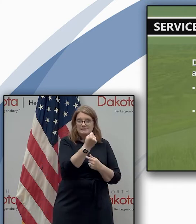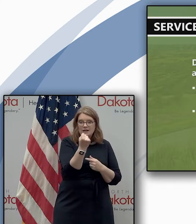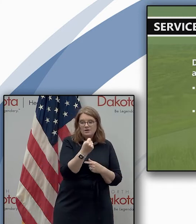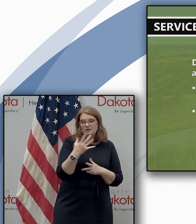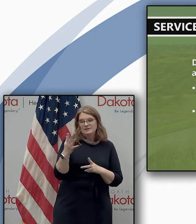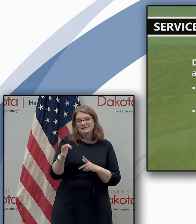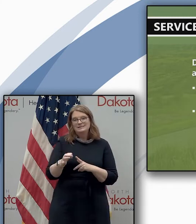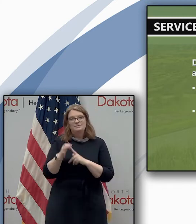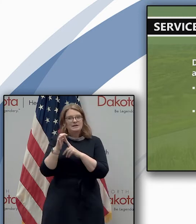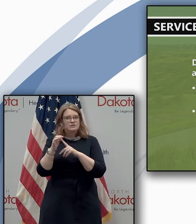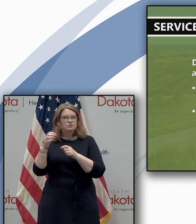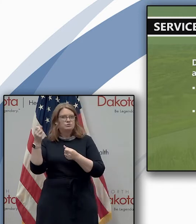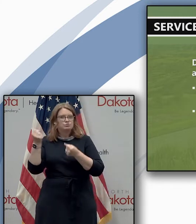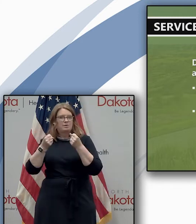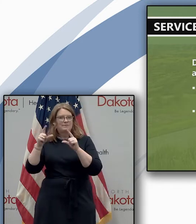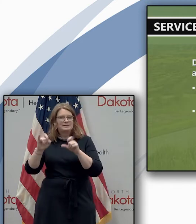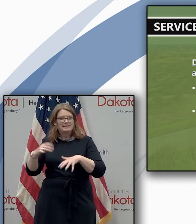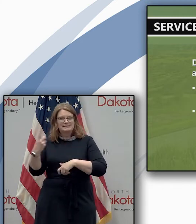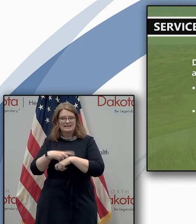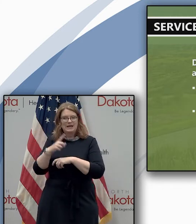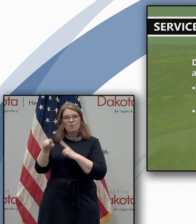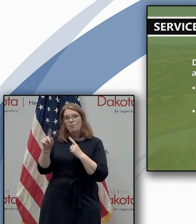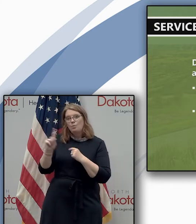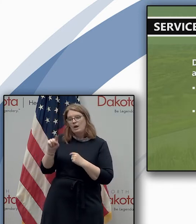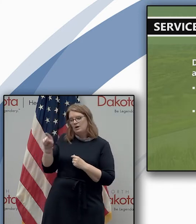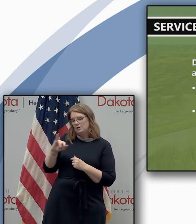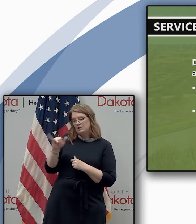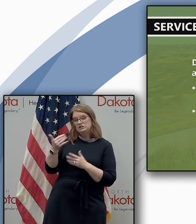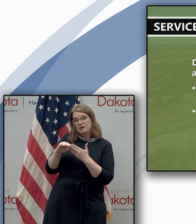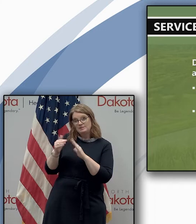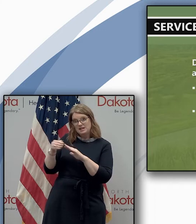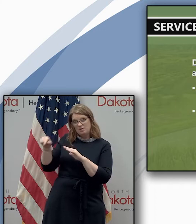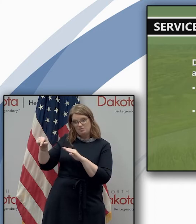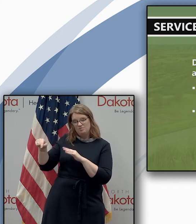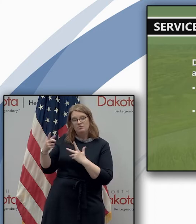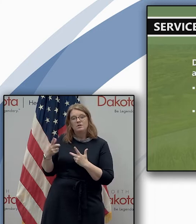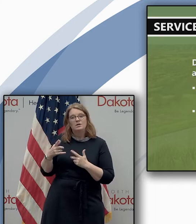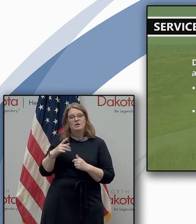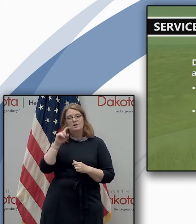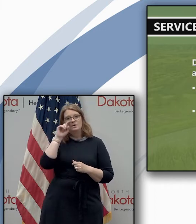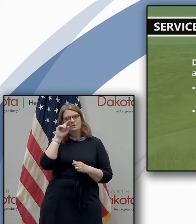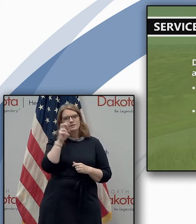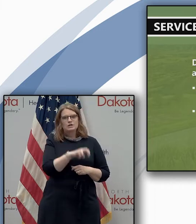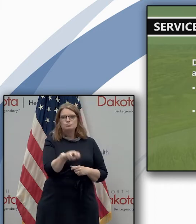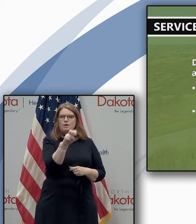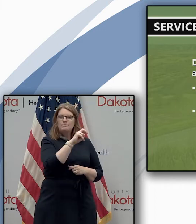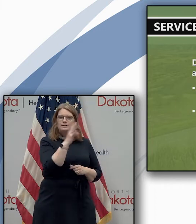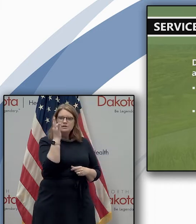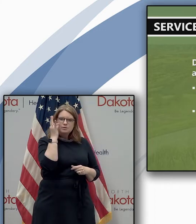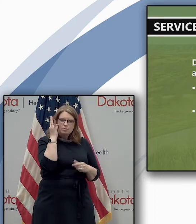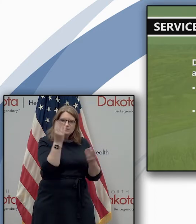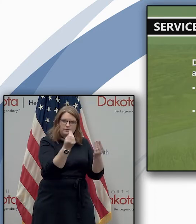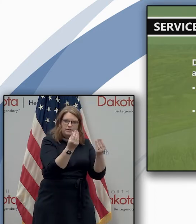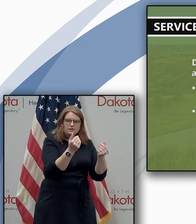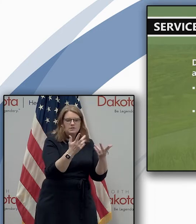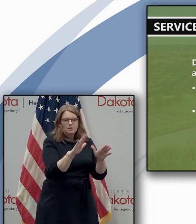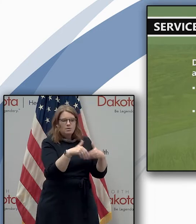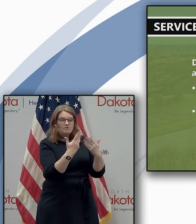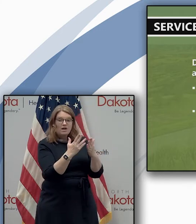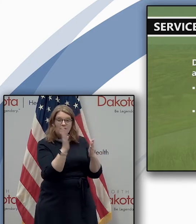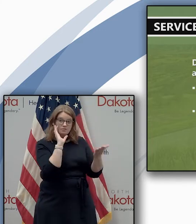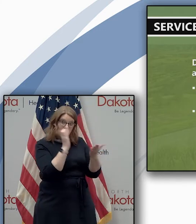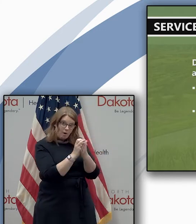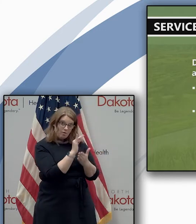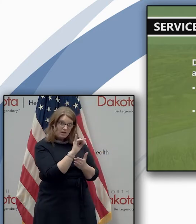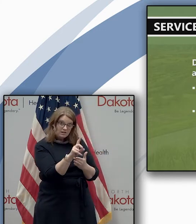special driver test day in jamestown this thursday june 25th they travel to tribal nations to provide photo ids for